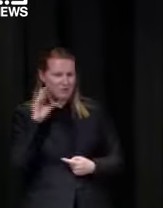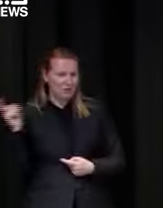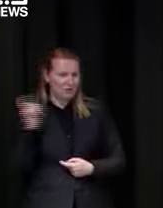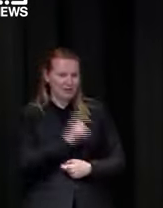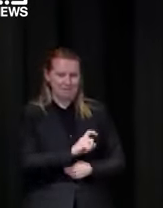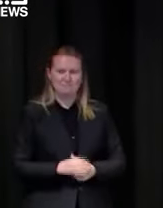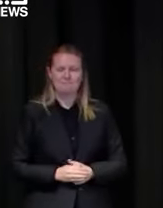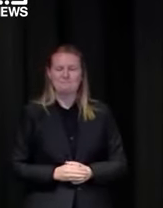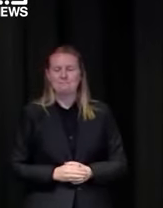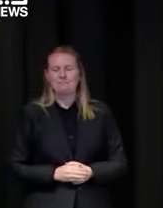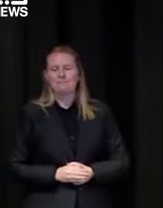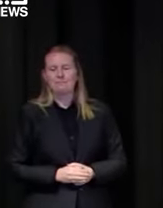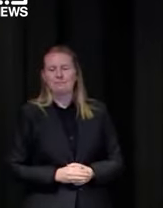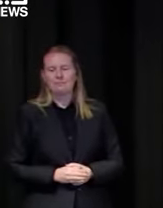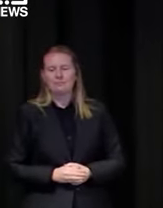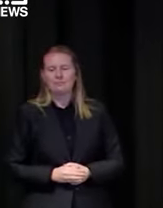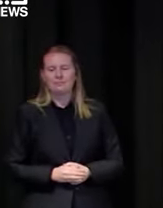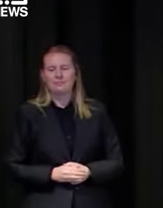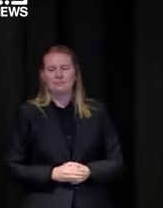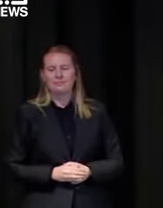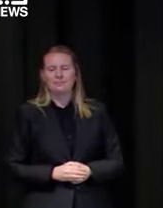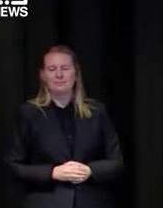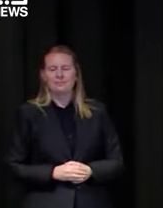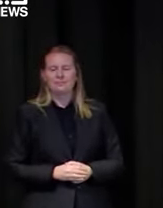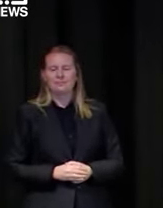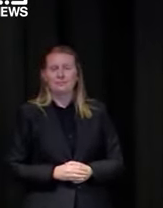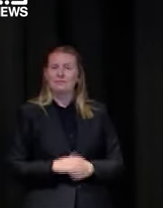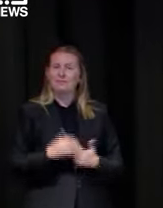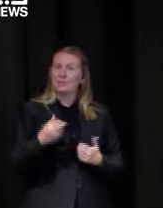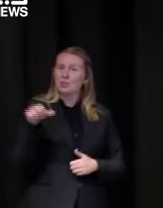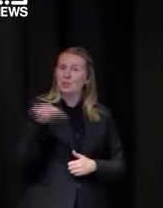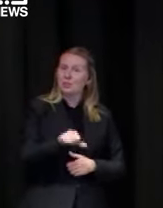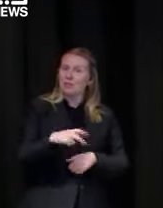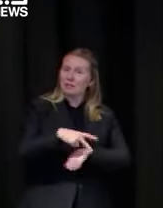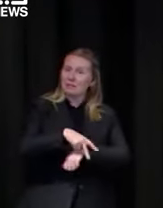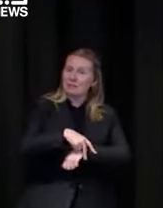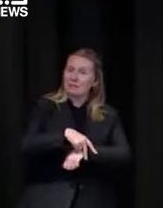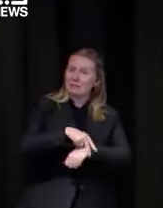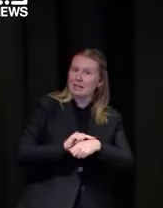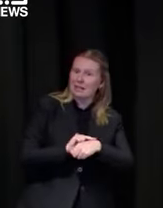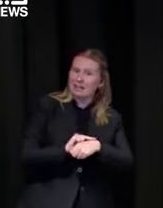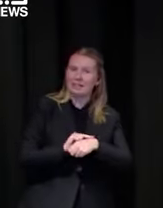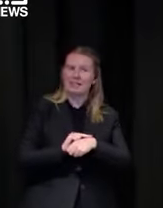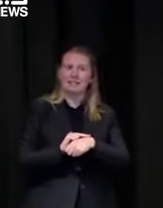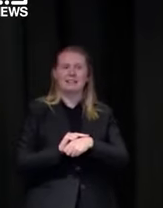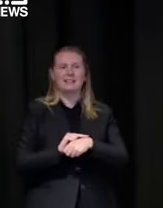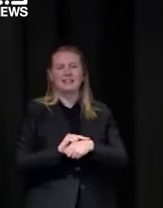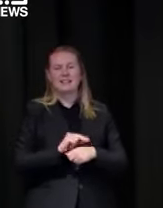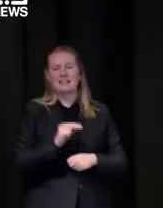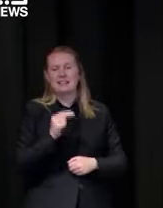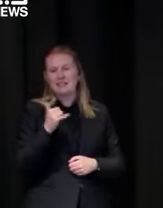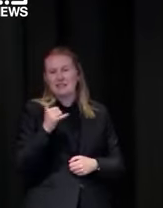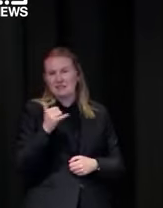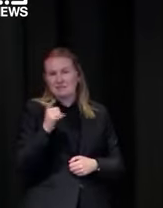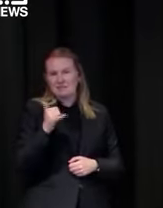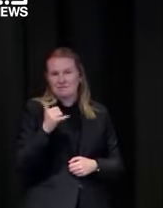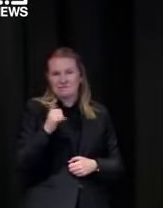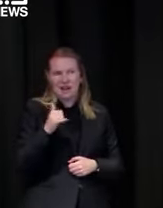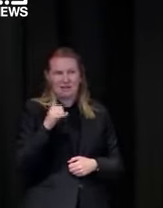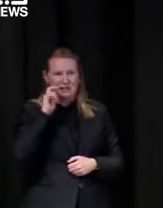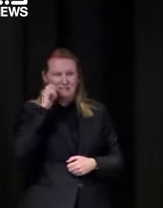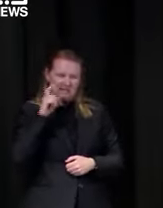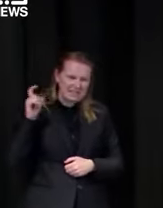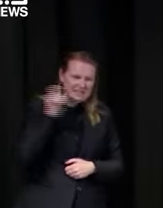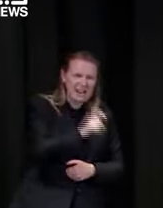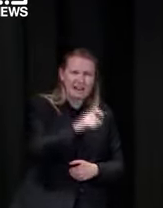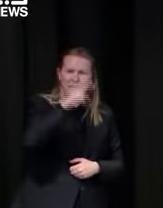and will police be breaking up groups of long-suffering demons fans gathering together or